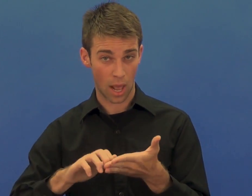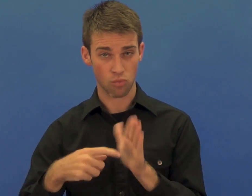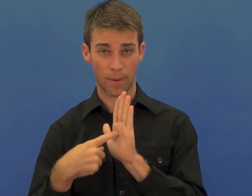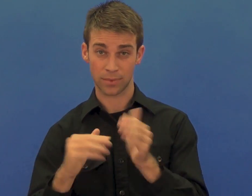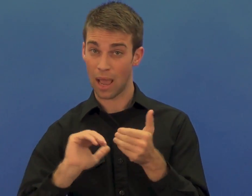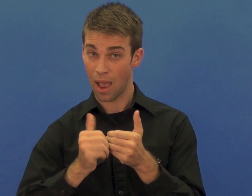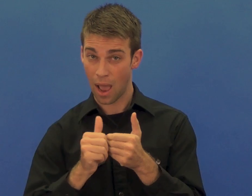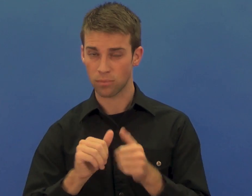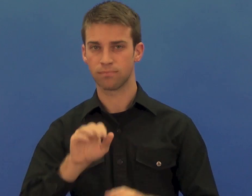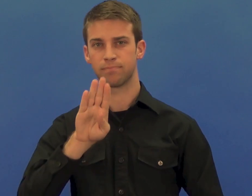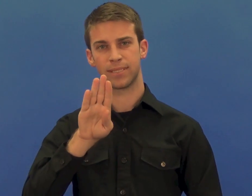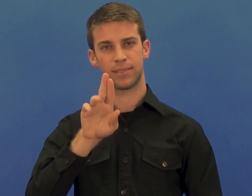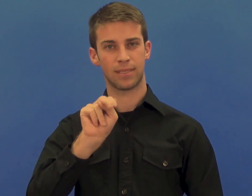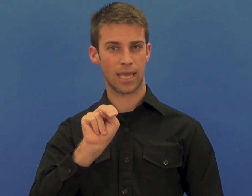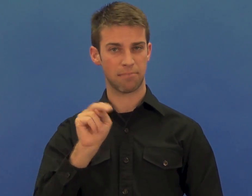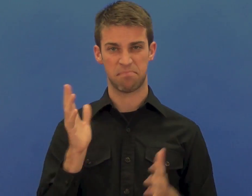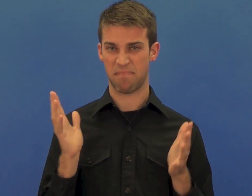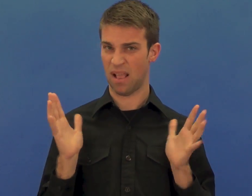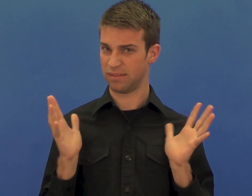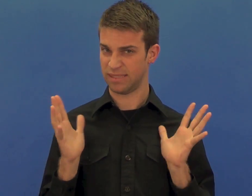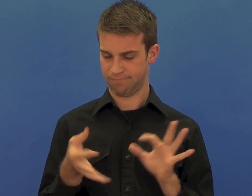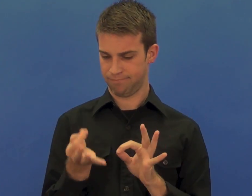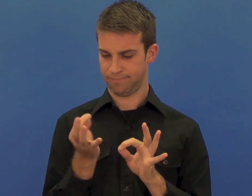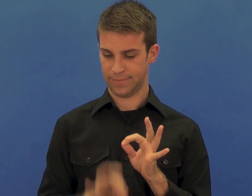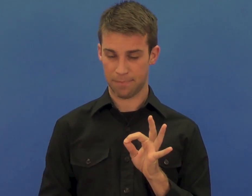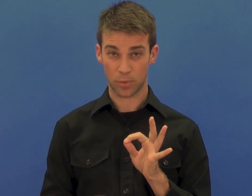for the user saving both time and space